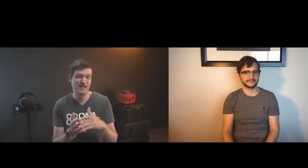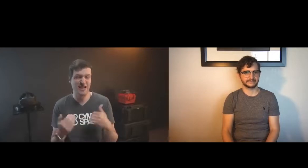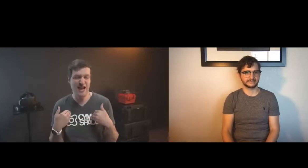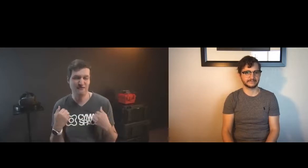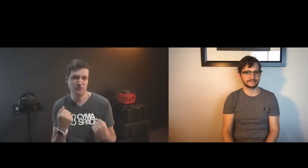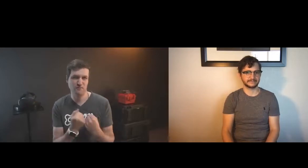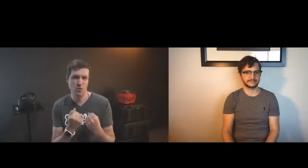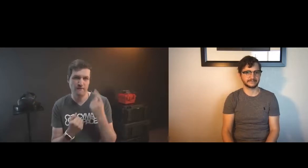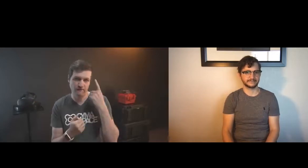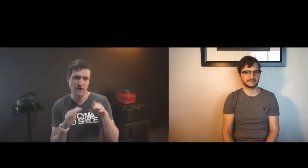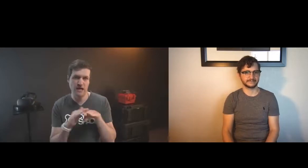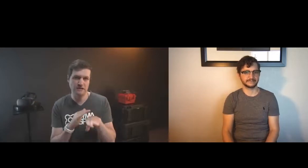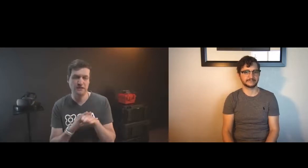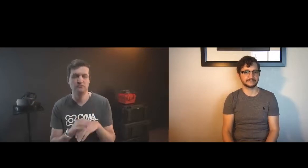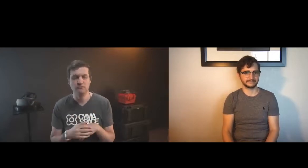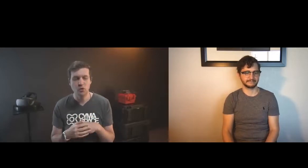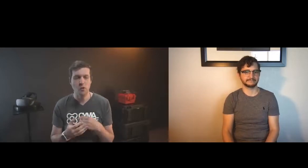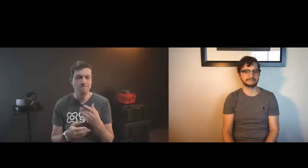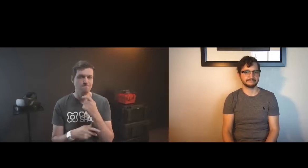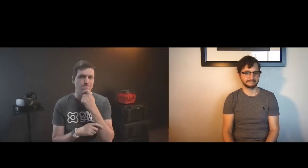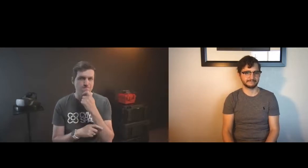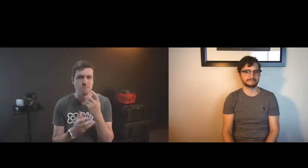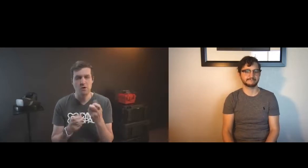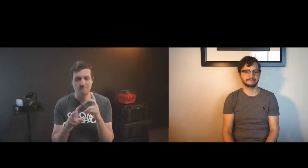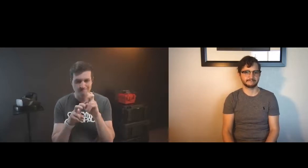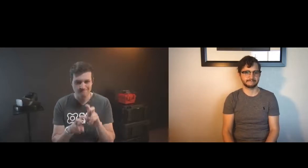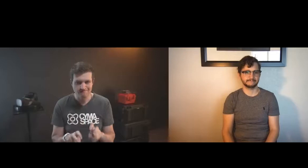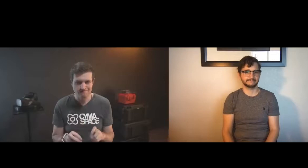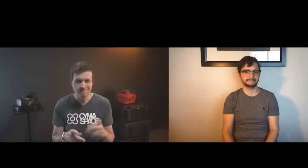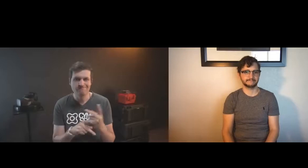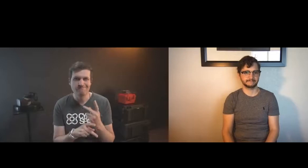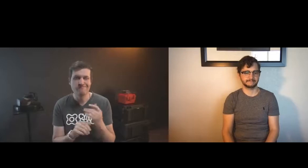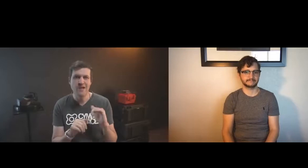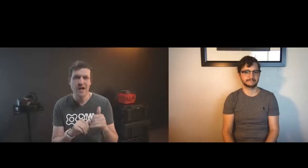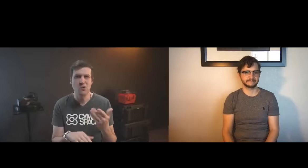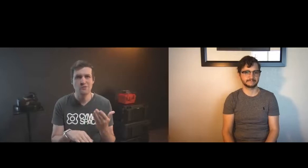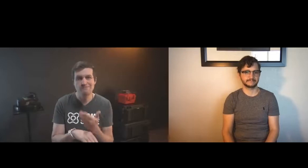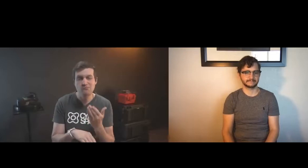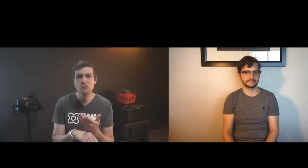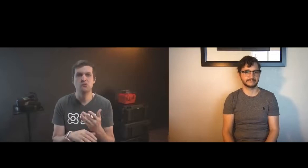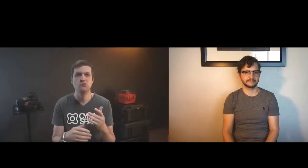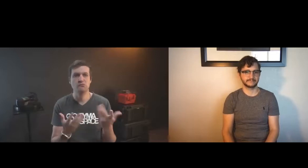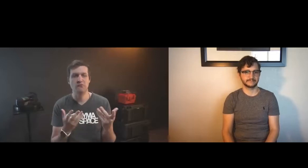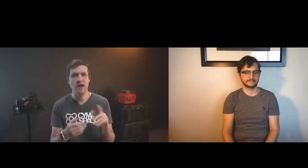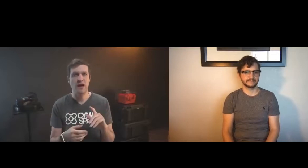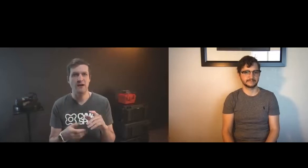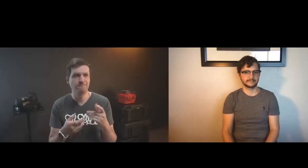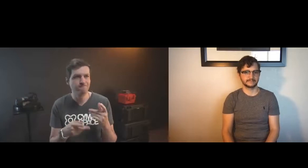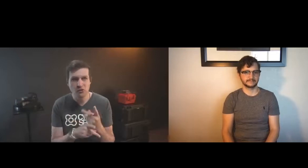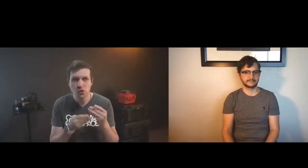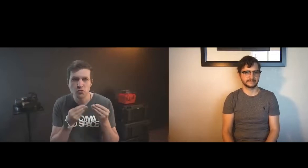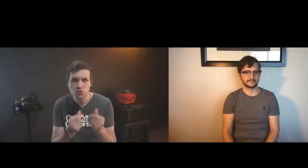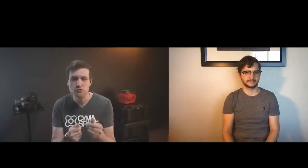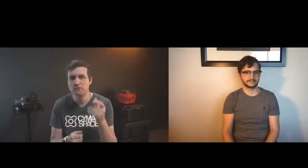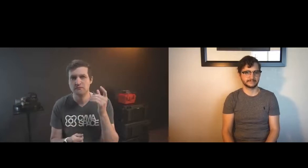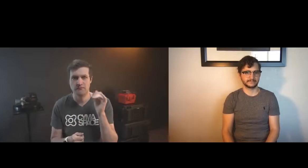captioning which is rare to have support for captioning and sign language in vr technologies so i'm working